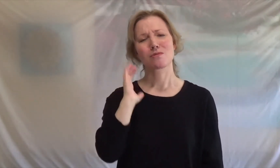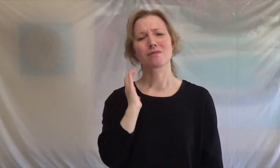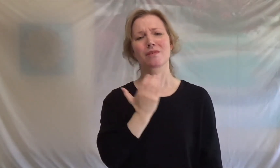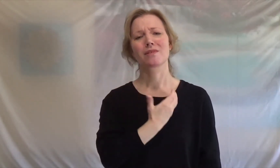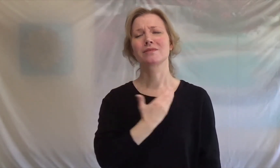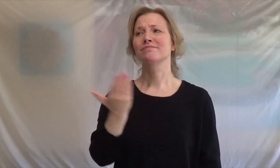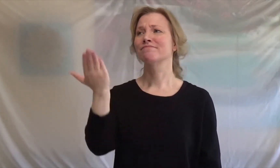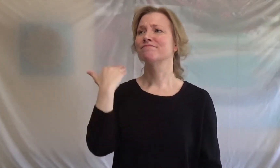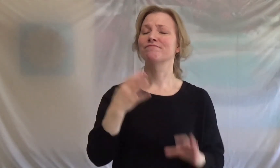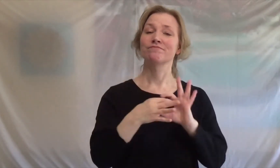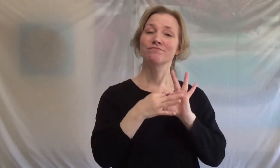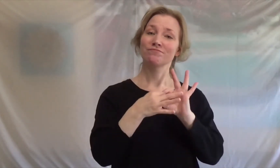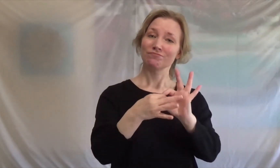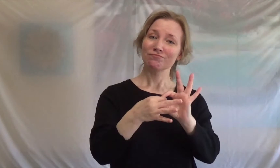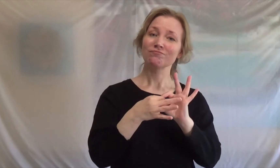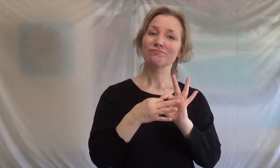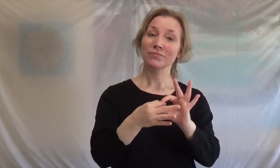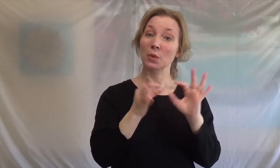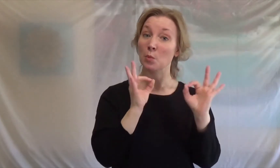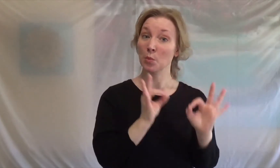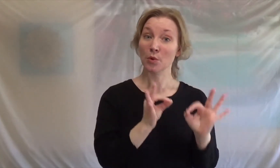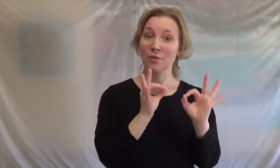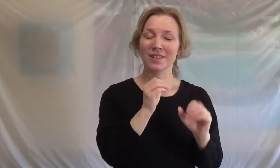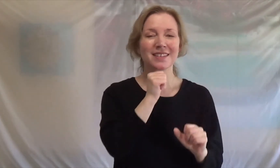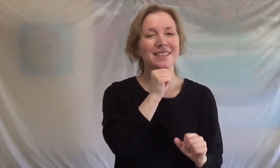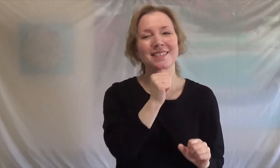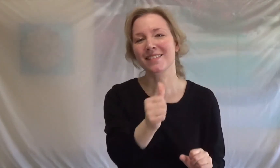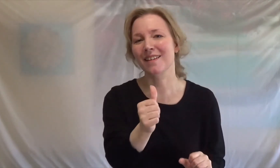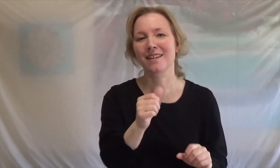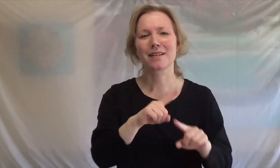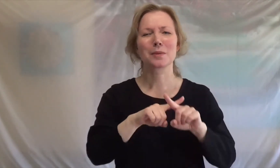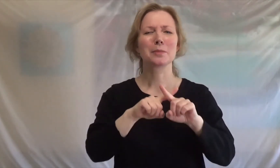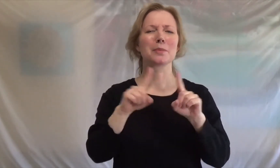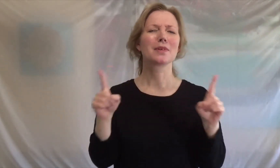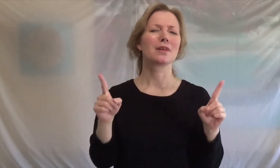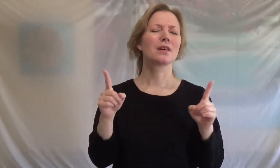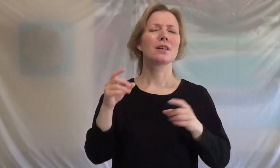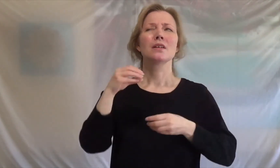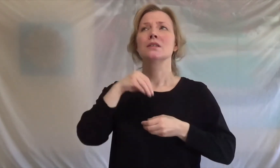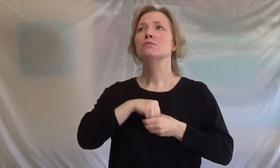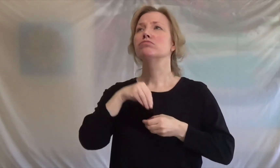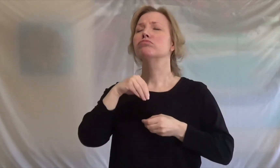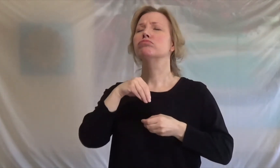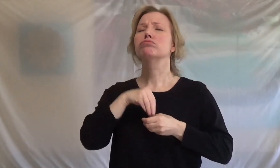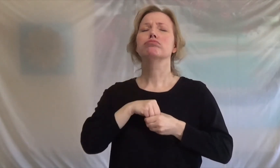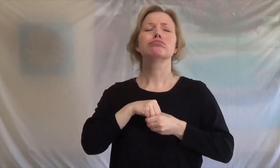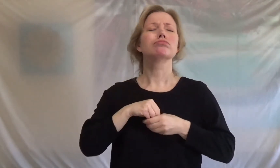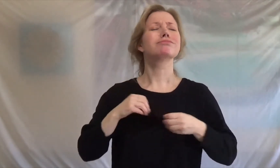weren't perfect, but I've never felt this way for no one